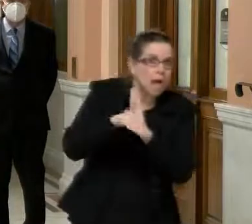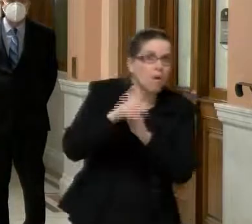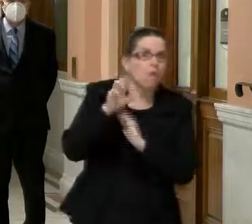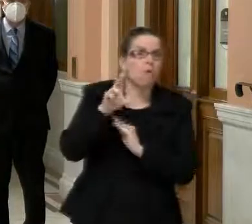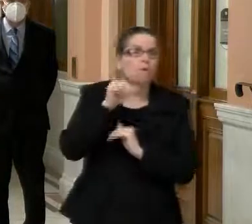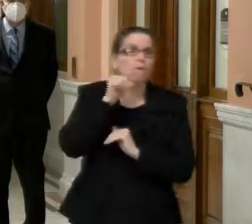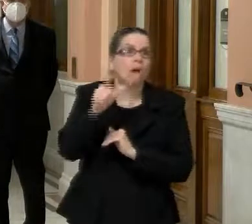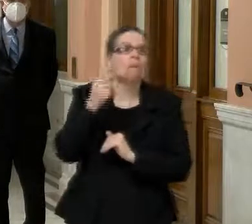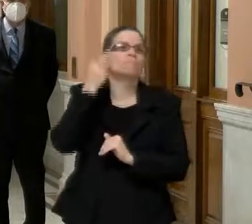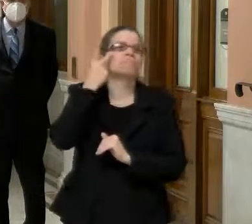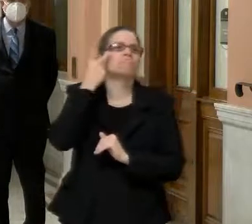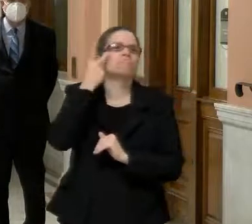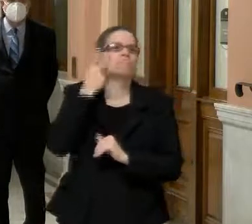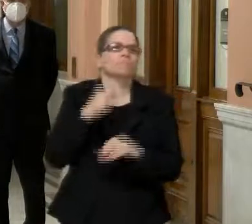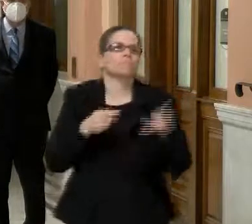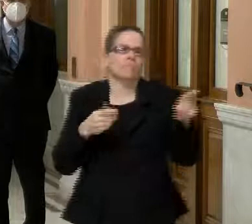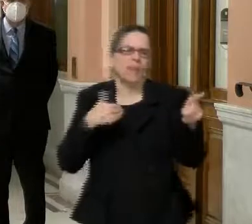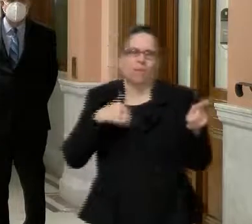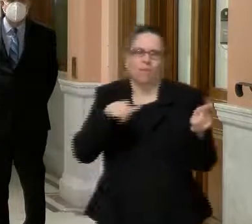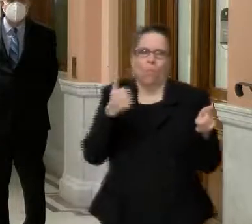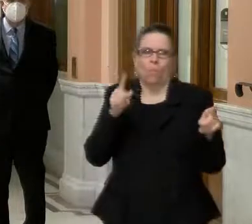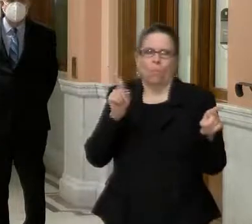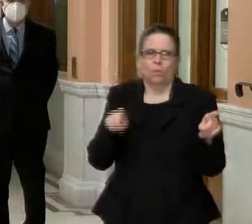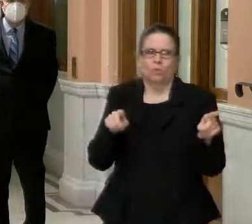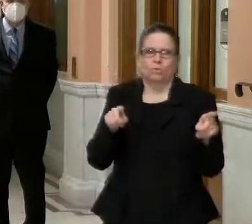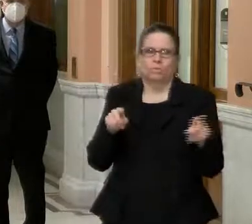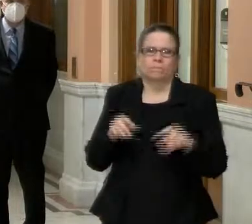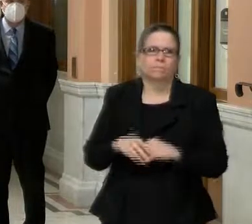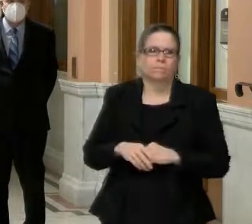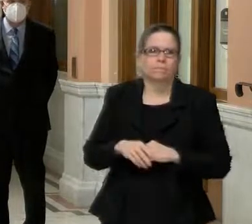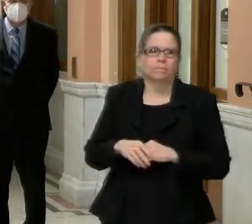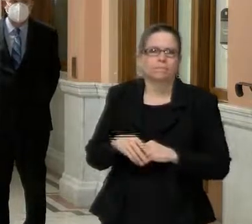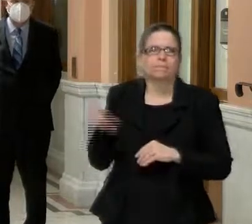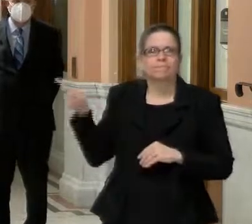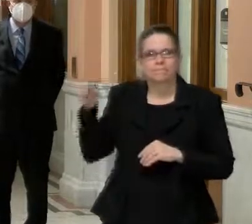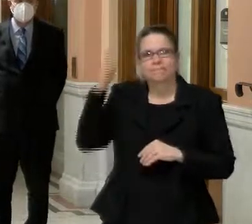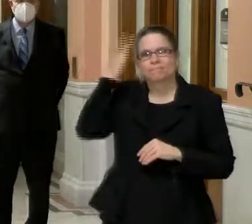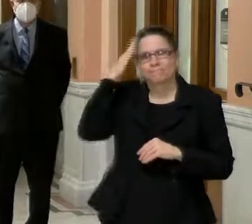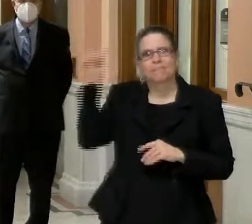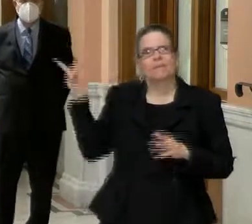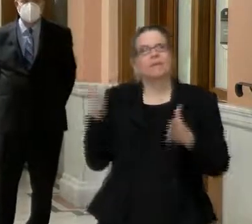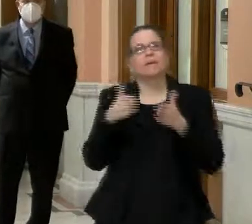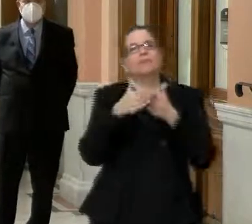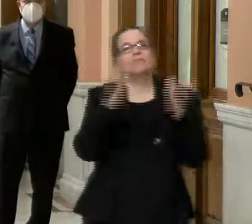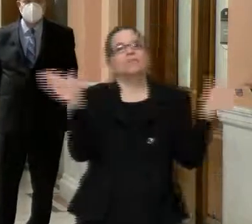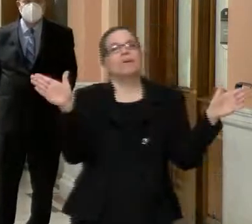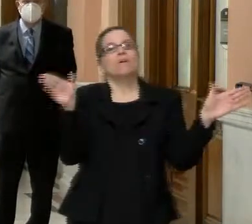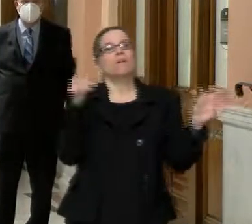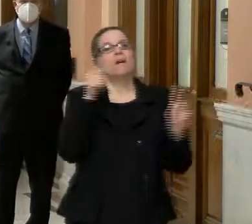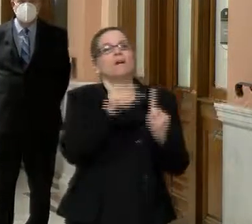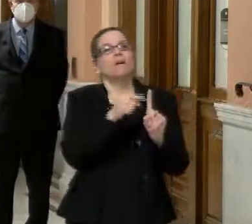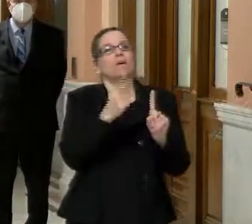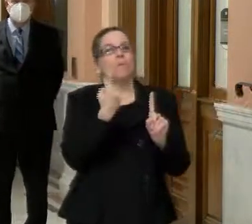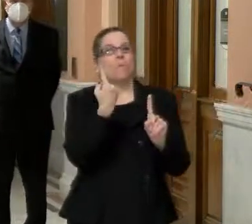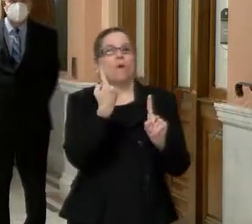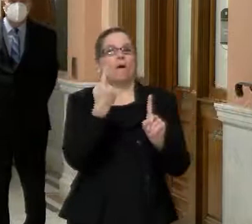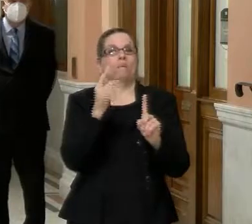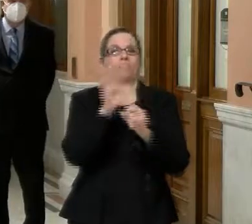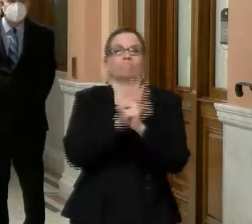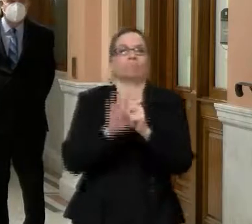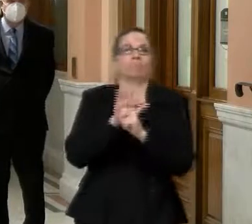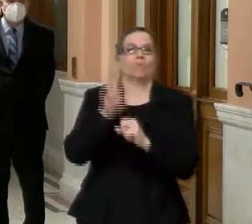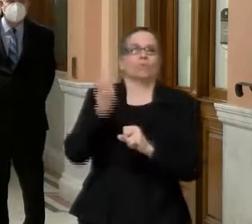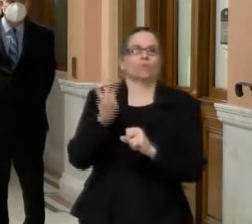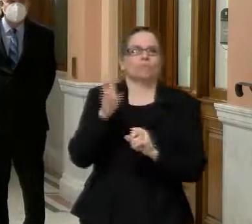correctly with that, you know, keeping things general that the case that was announced from Worcester County this week, uh, was a